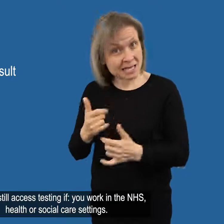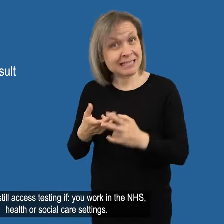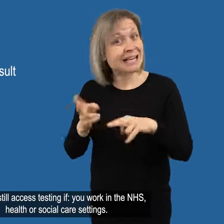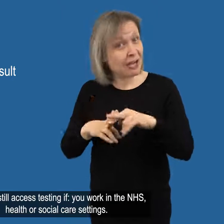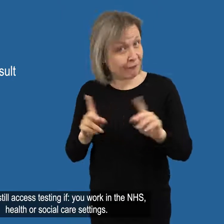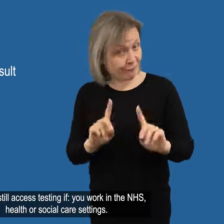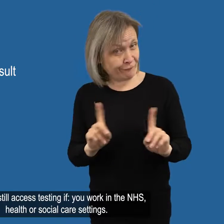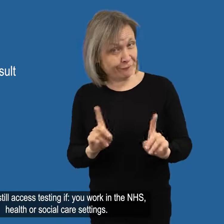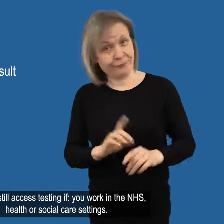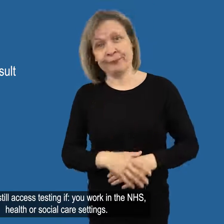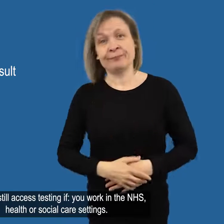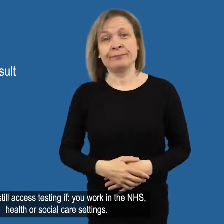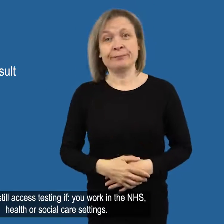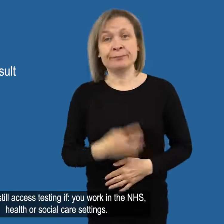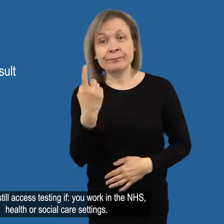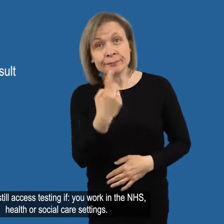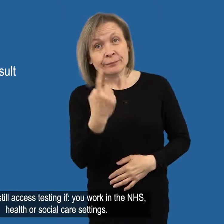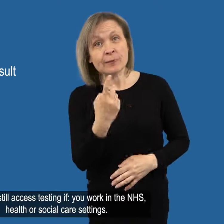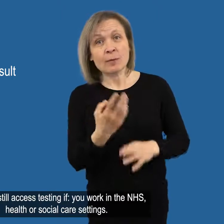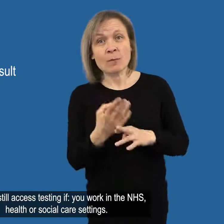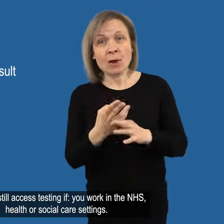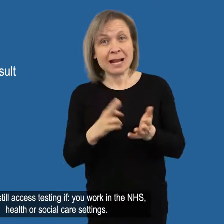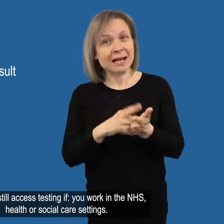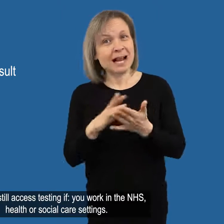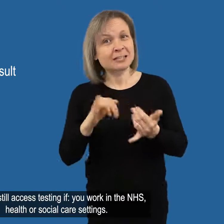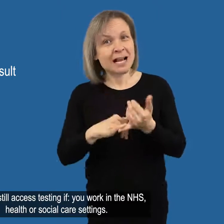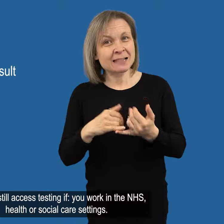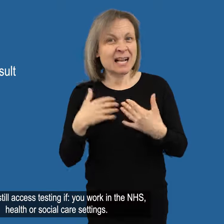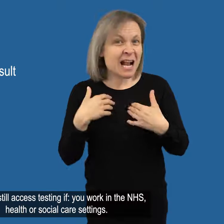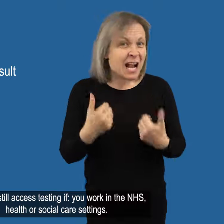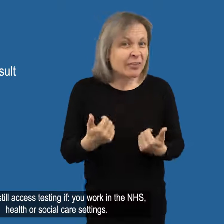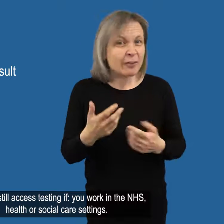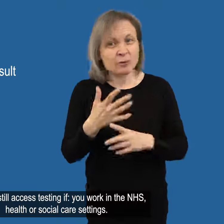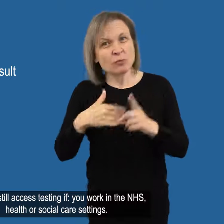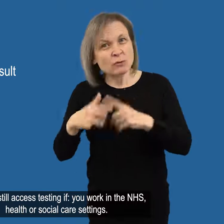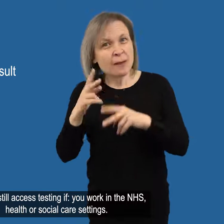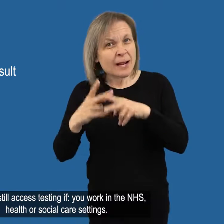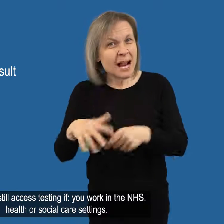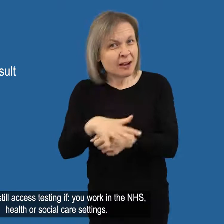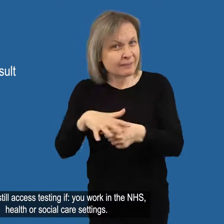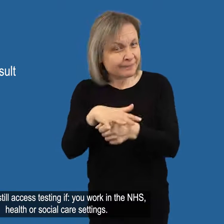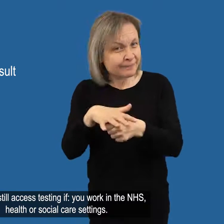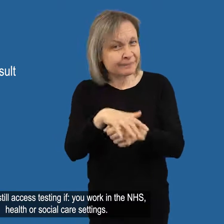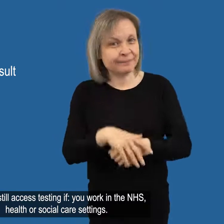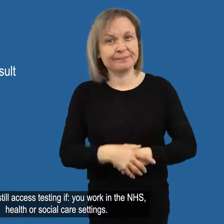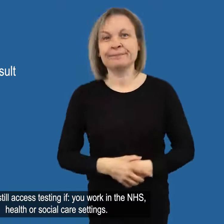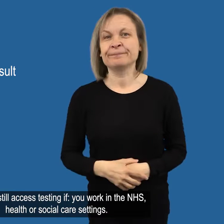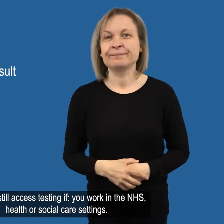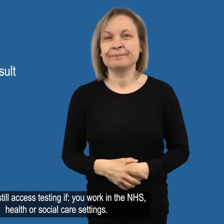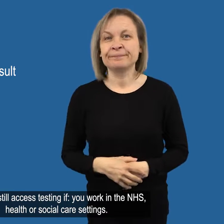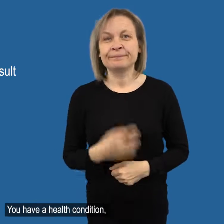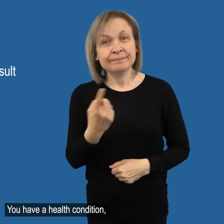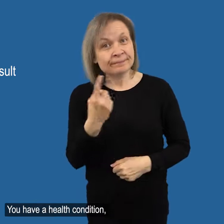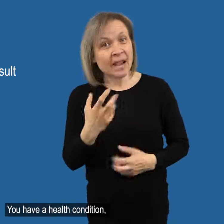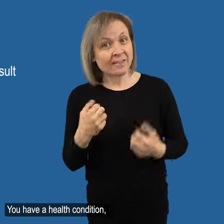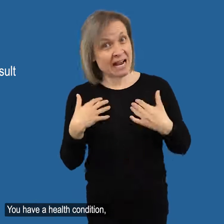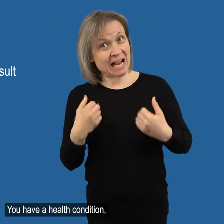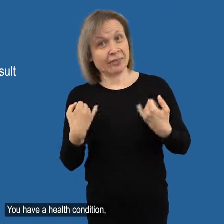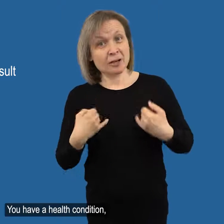You can still access testing if You work in the NHS, health or social care settings You